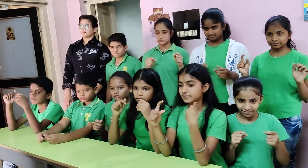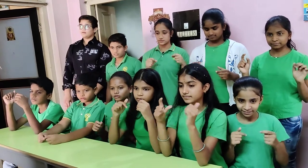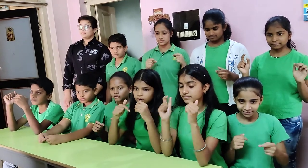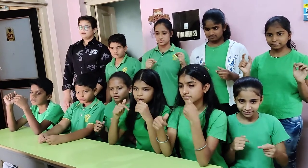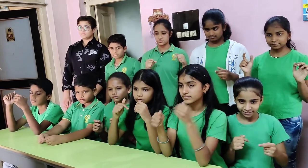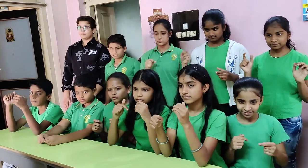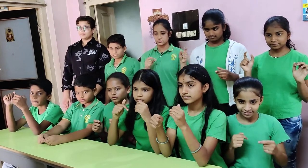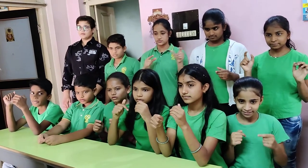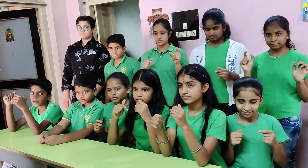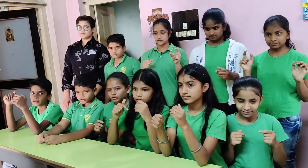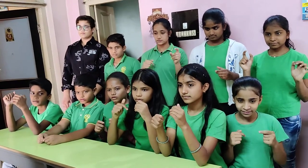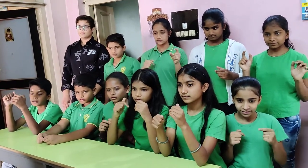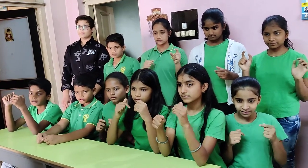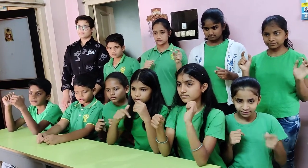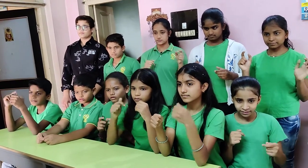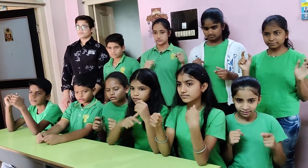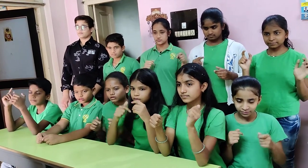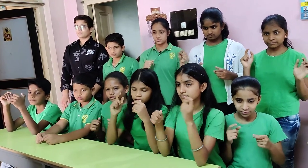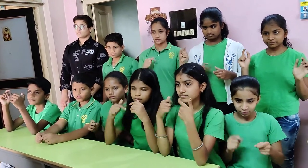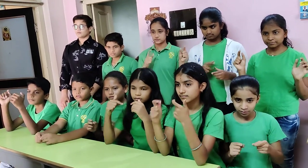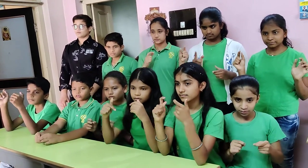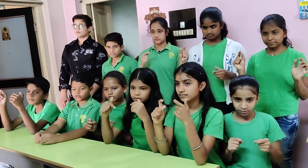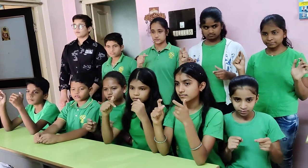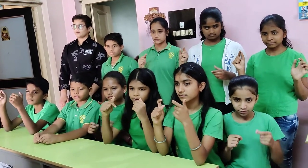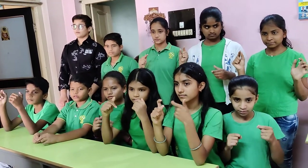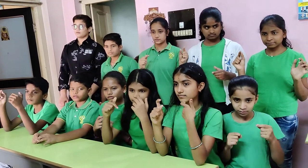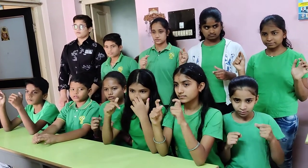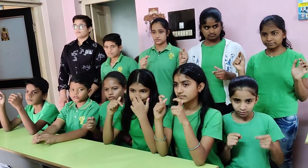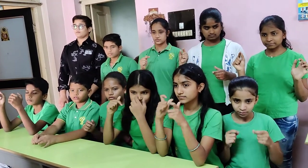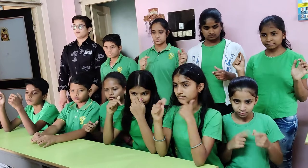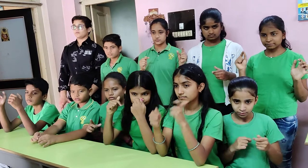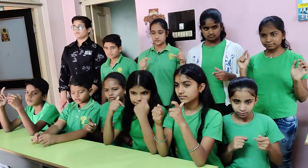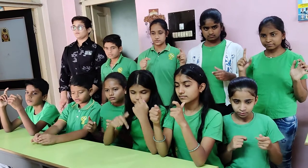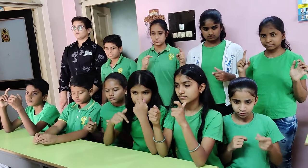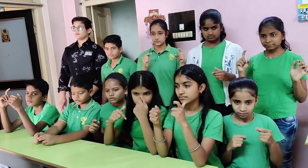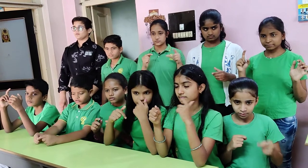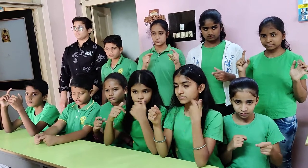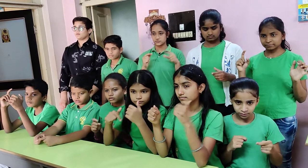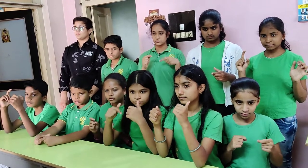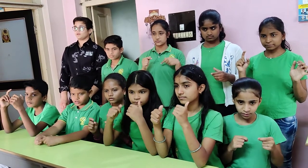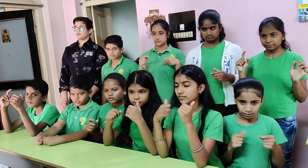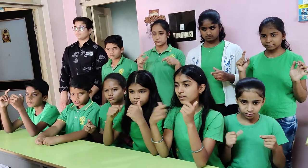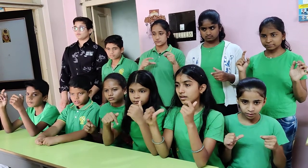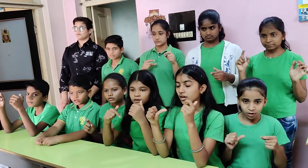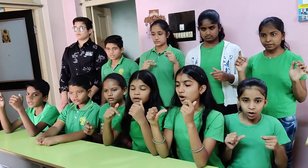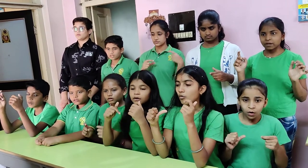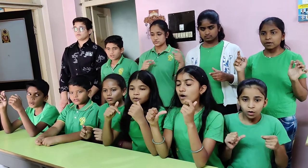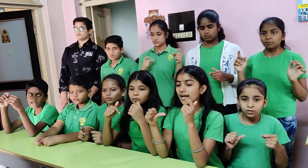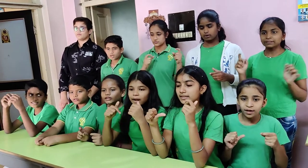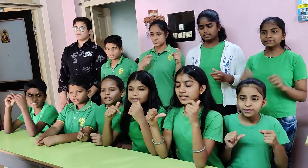851, 24, 203. That is? 1